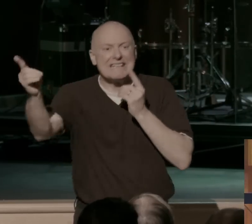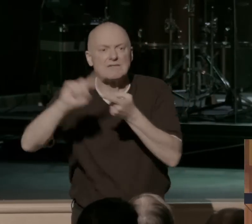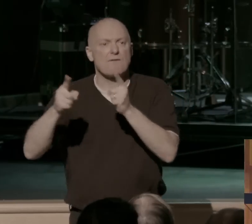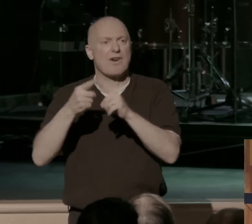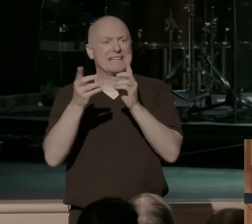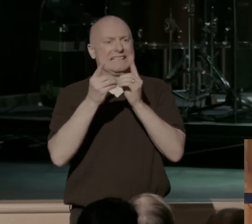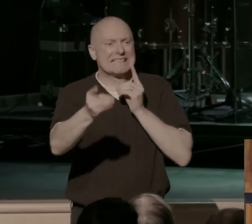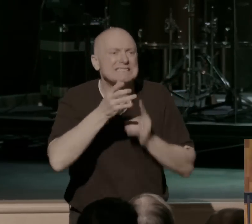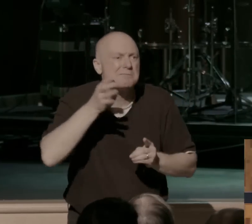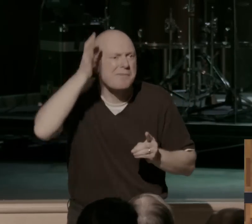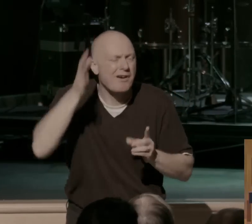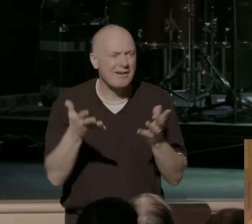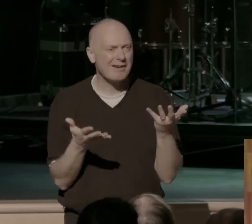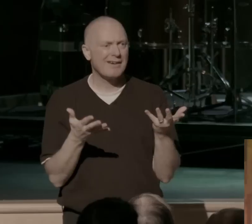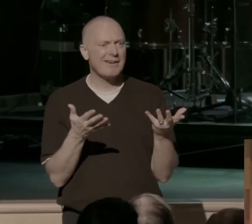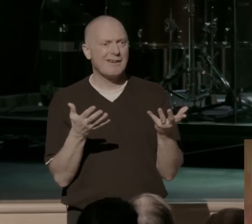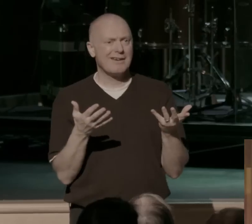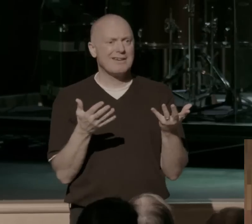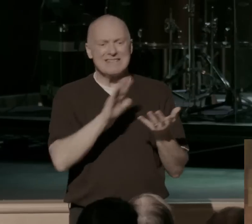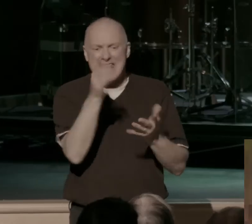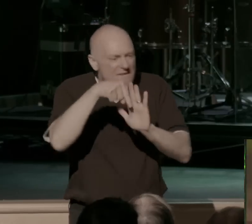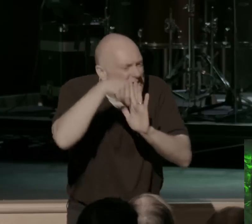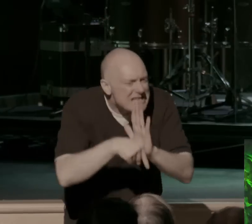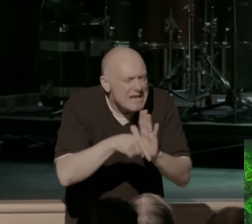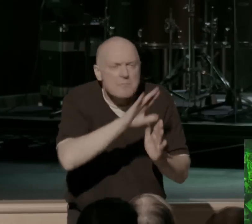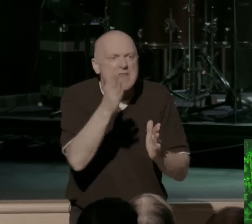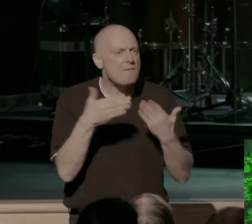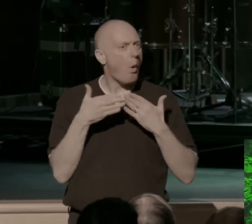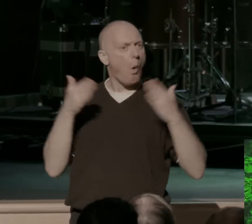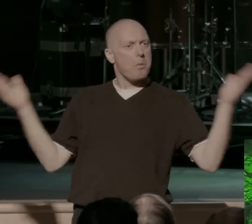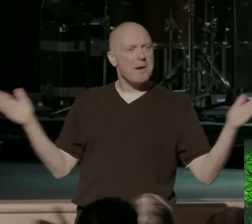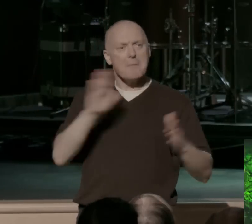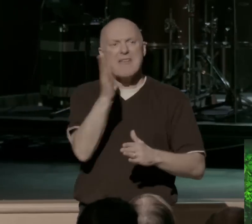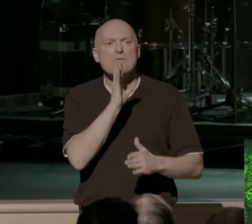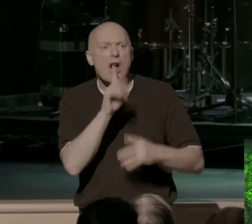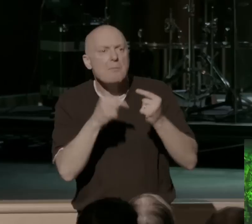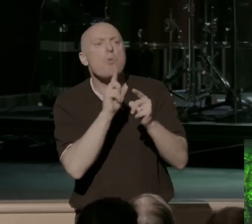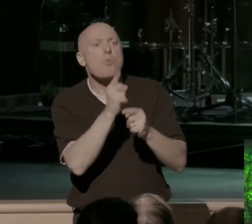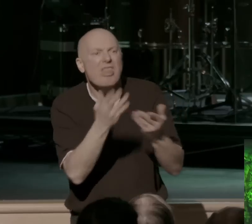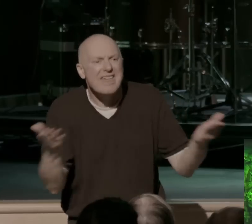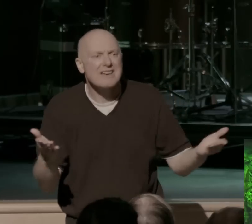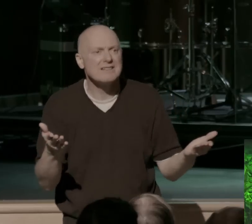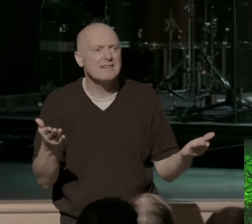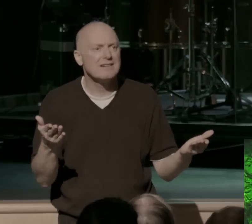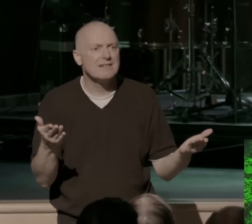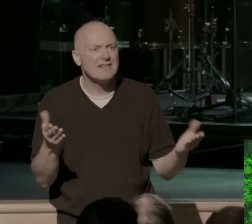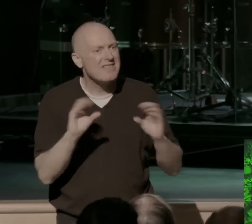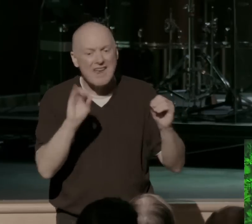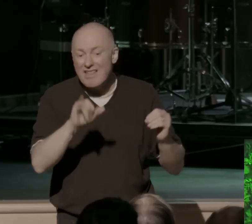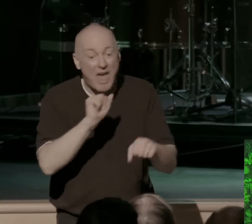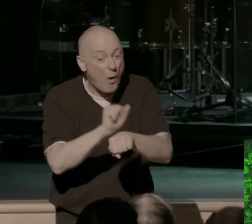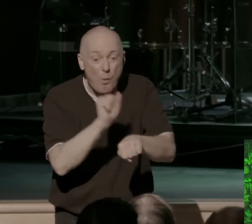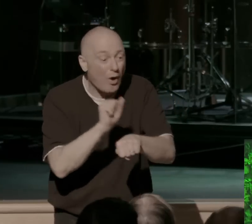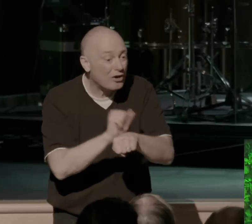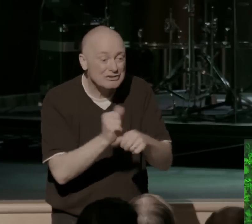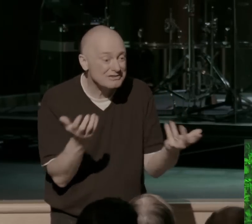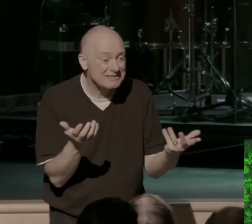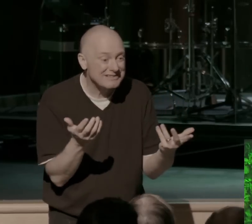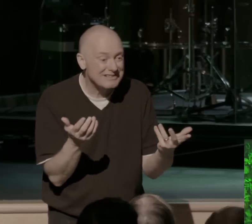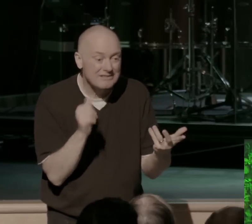And you never grow deep. You never open up. You never talk about real things. But we know that none of that works. It doesn't provide freedom. It doesn't deal with